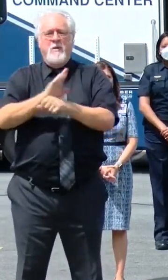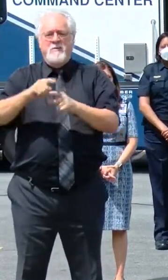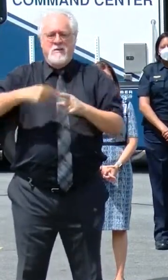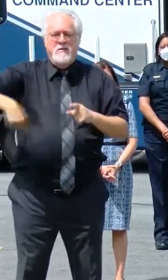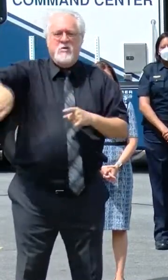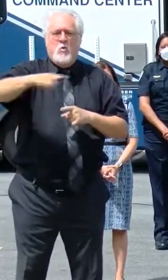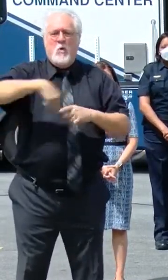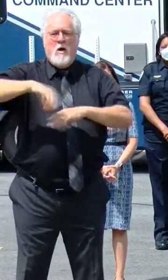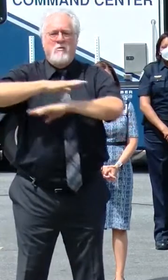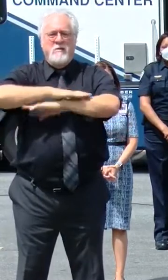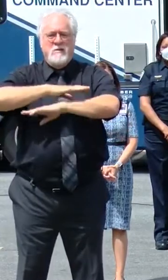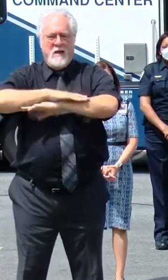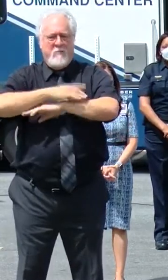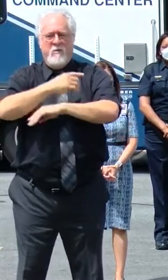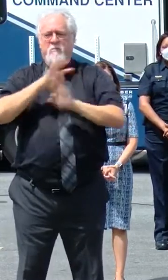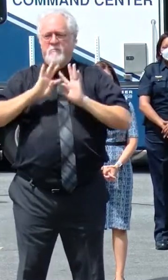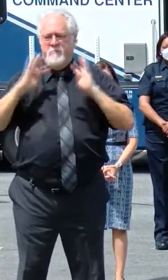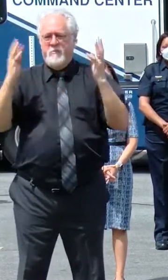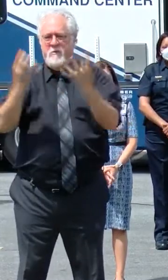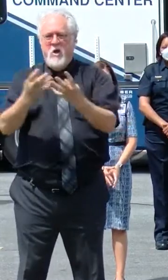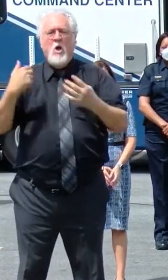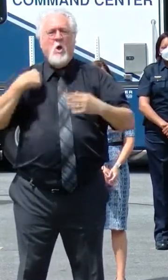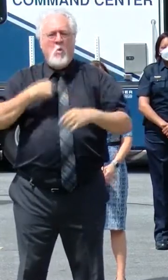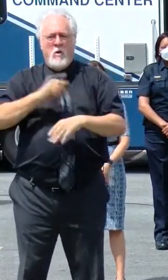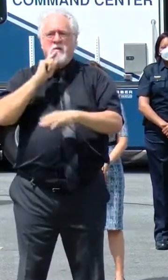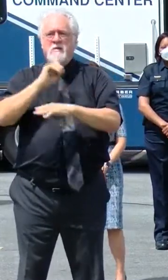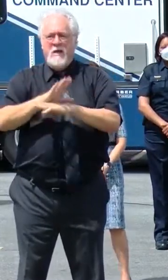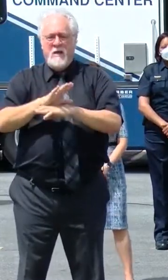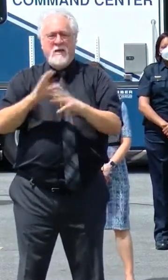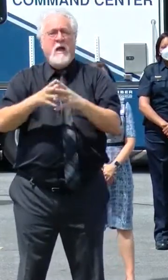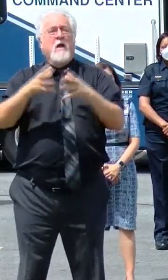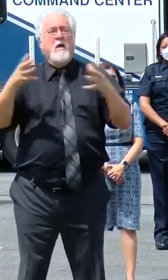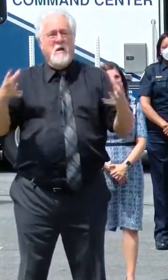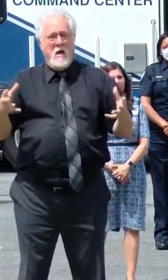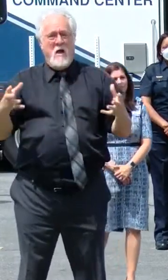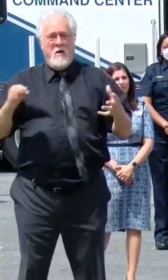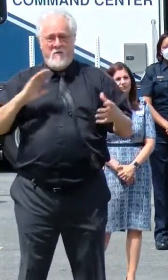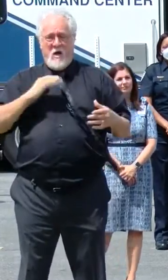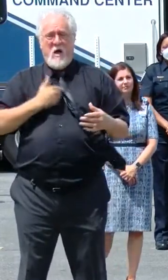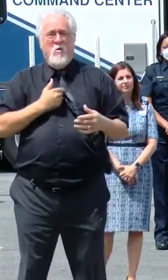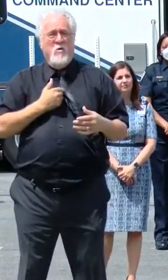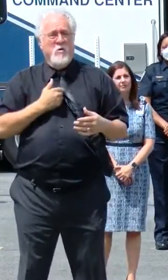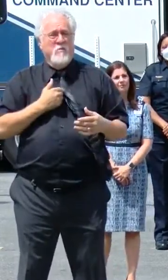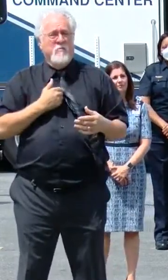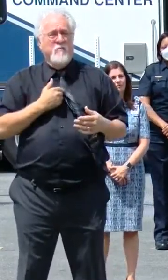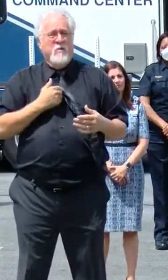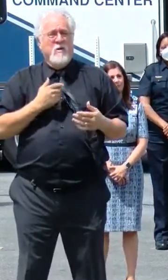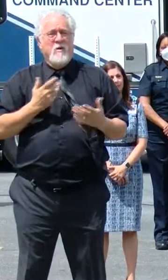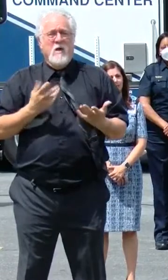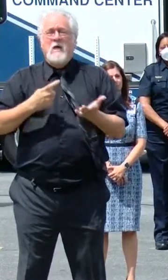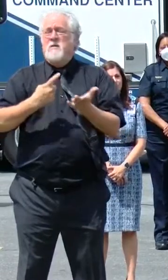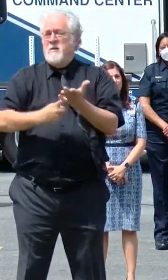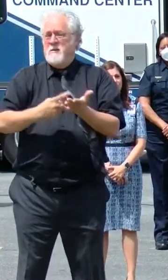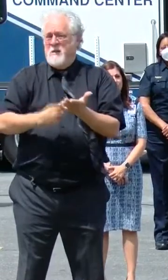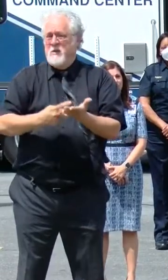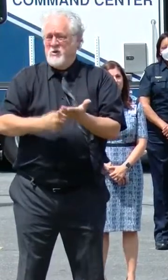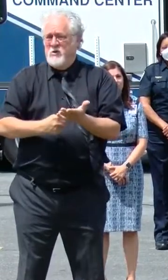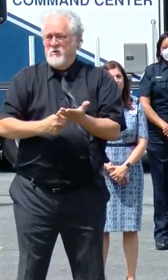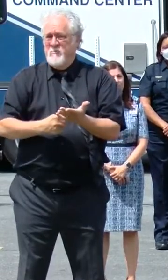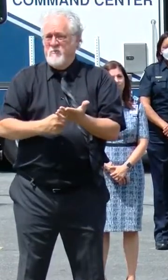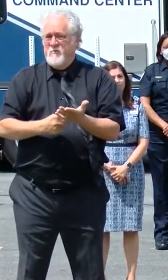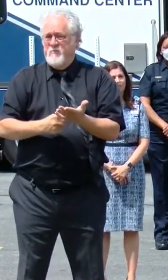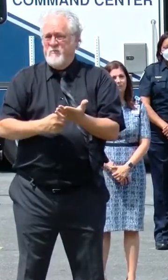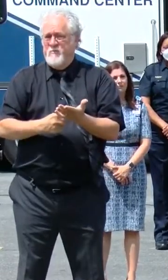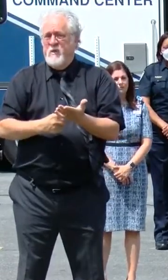And we are going to dedicate a great deal of our discussions now